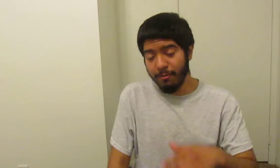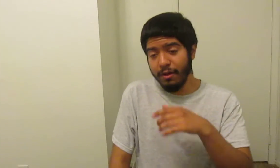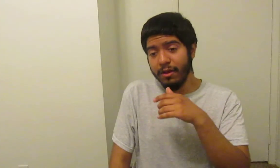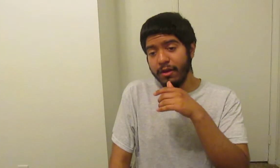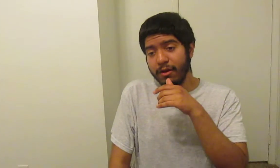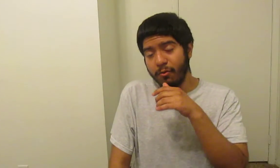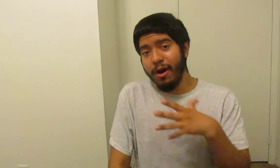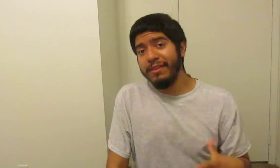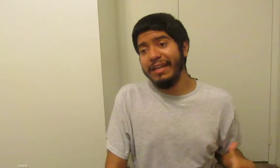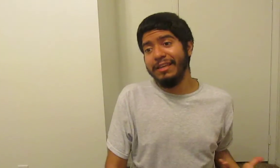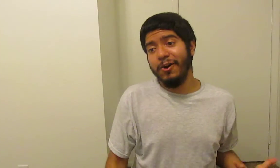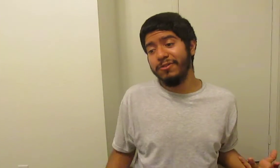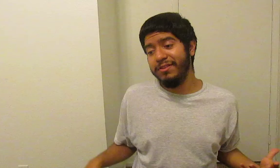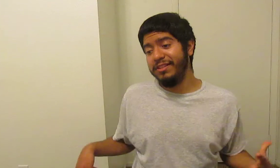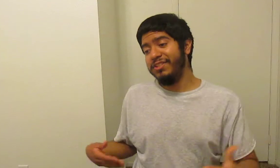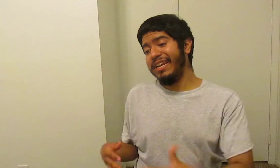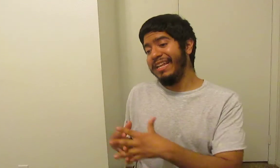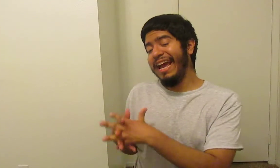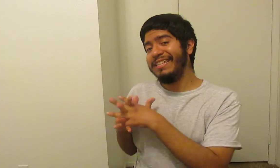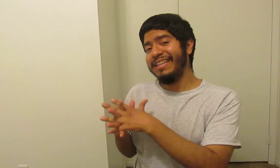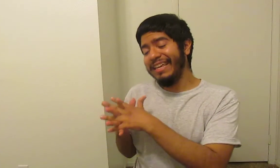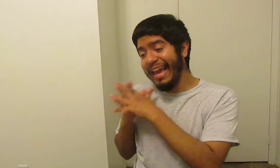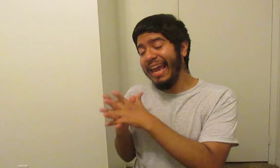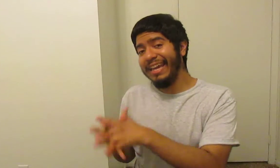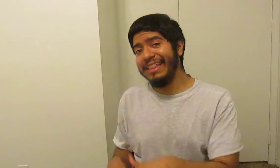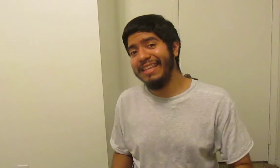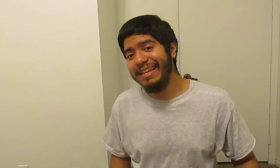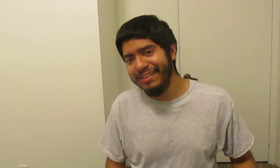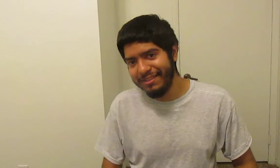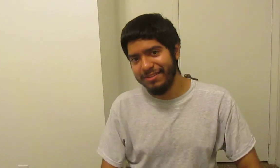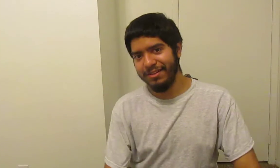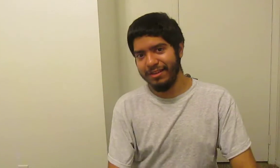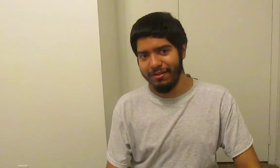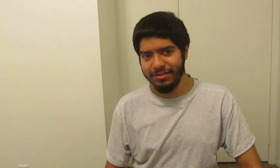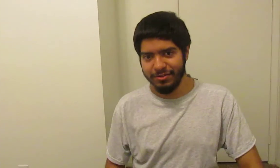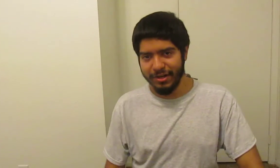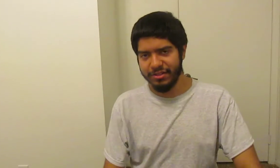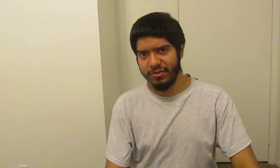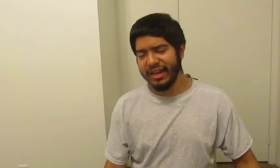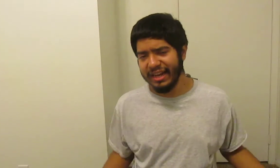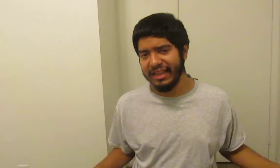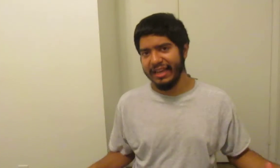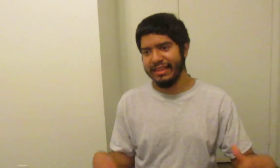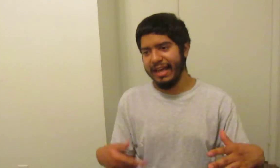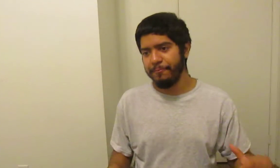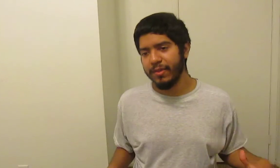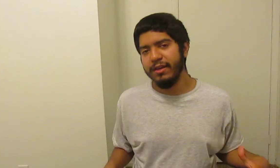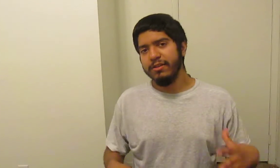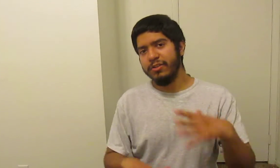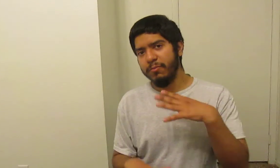Robi that he owes to this shady ass gang and then it leads into a hilarious situation. So I kind of like that, some